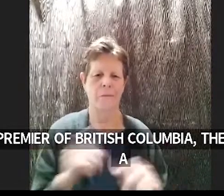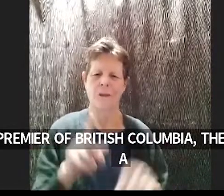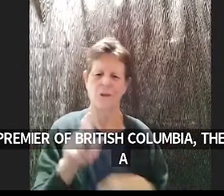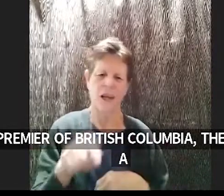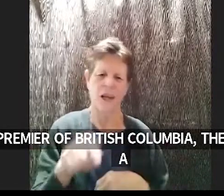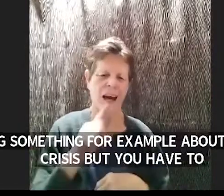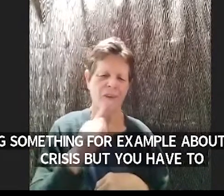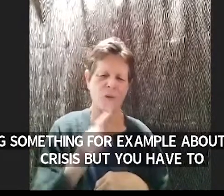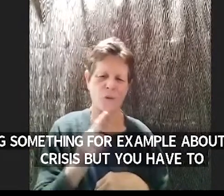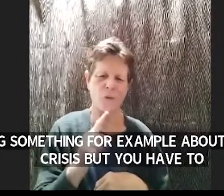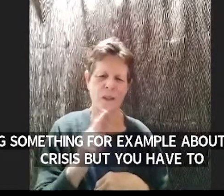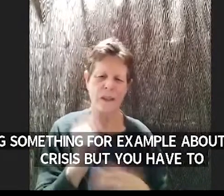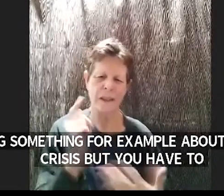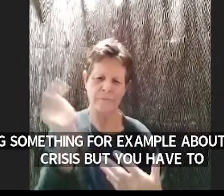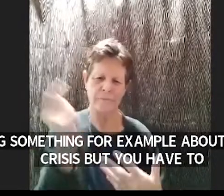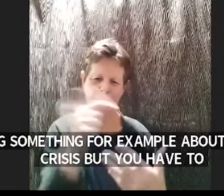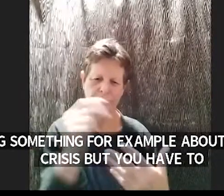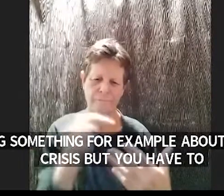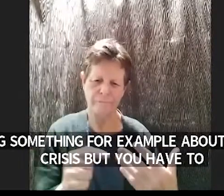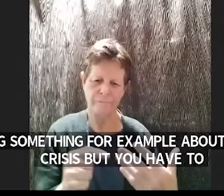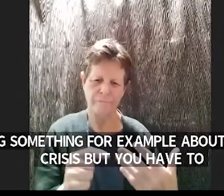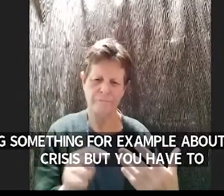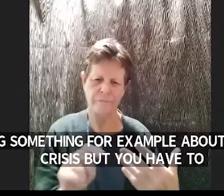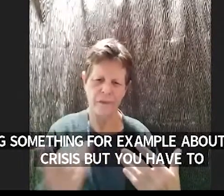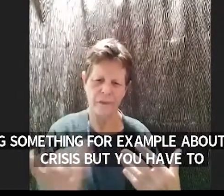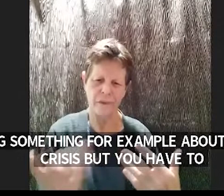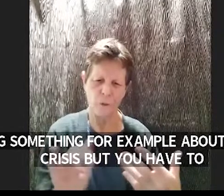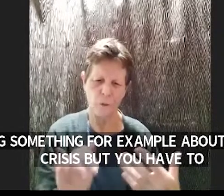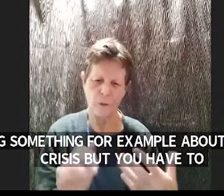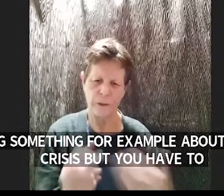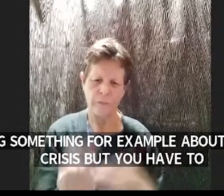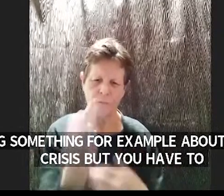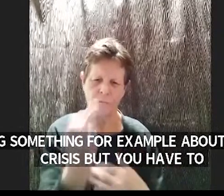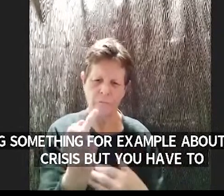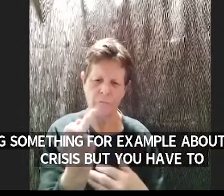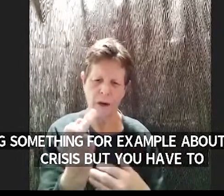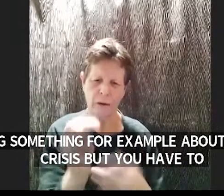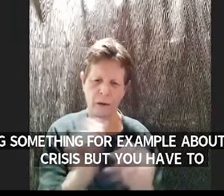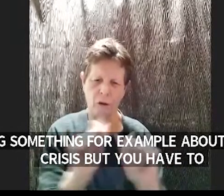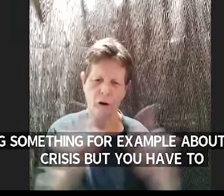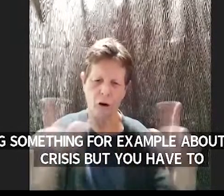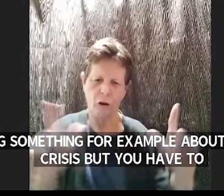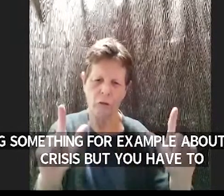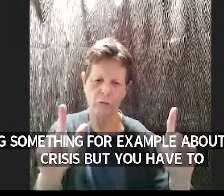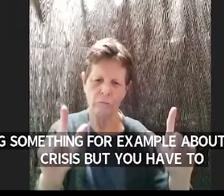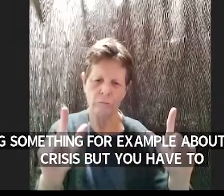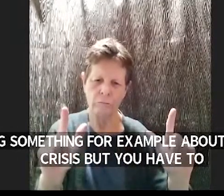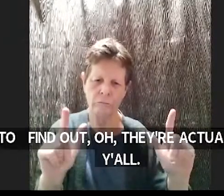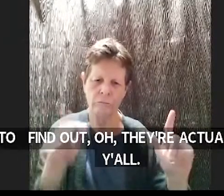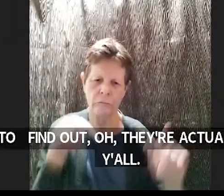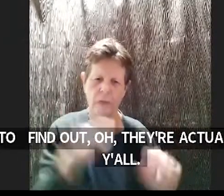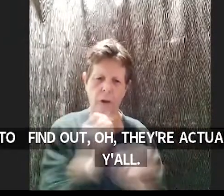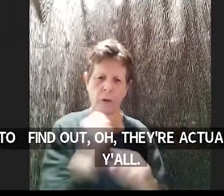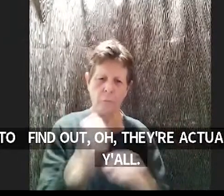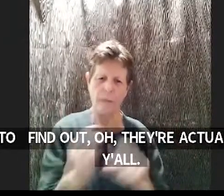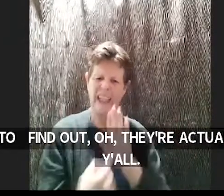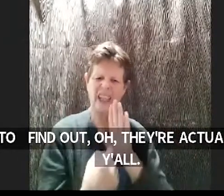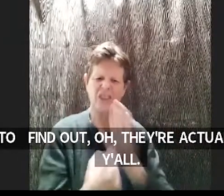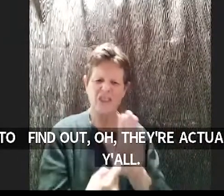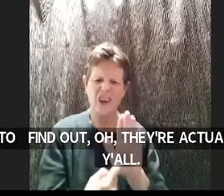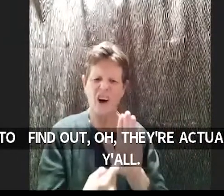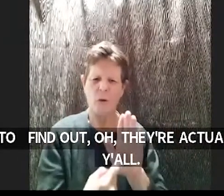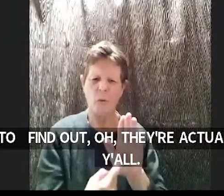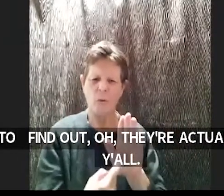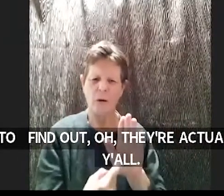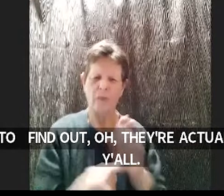oh they're actually doing fuck all you know um they're just making a show of doing something but it has the effect of